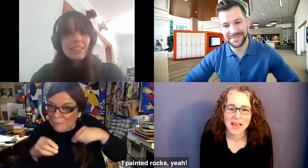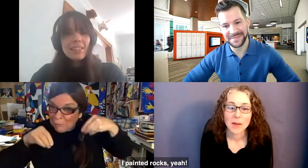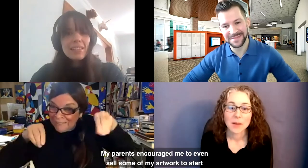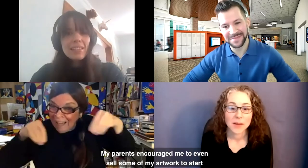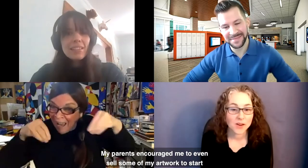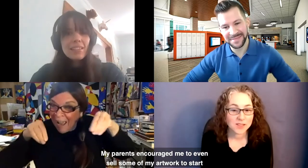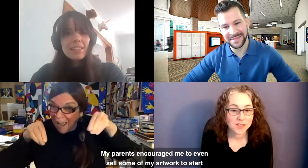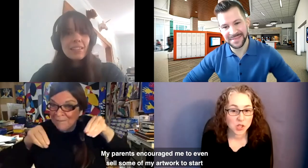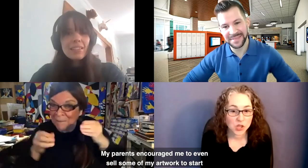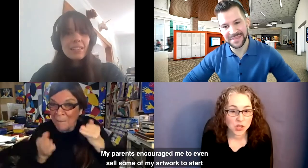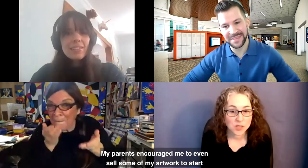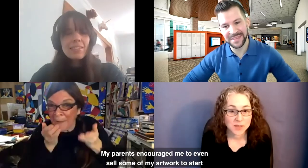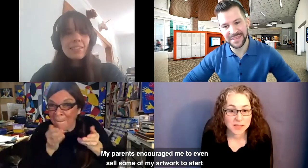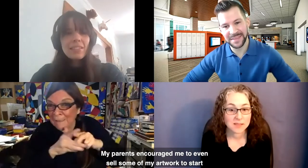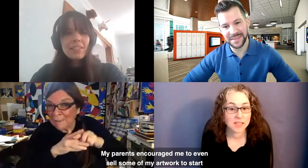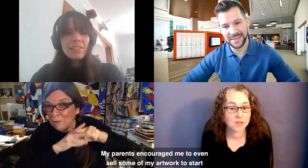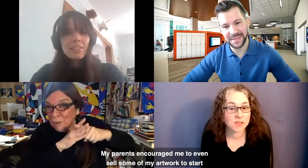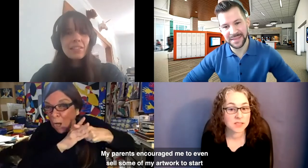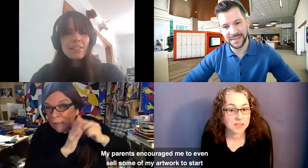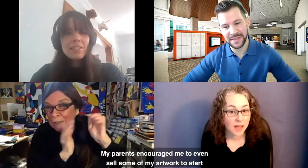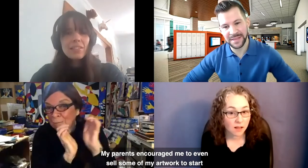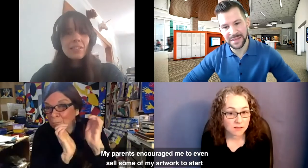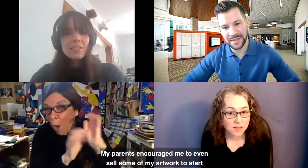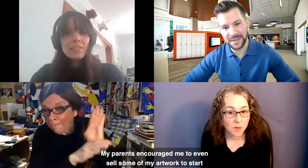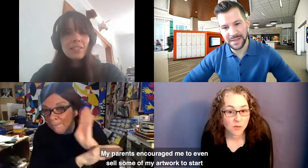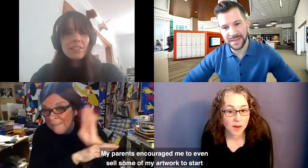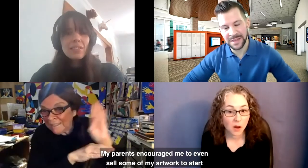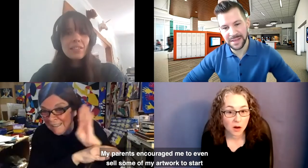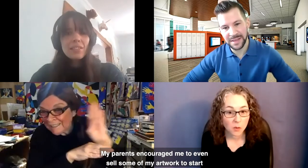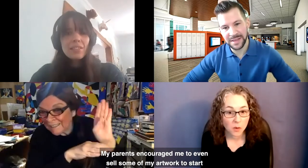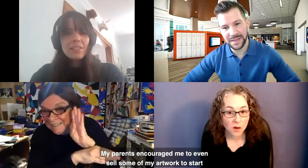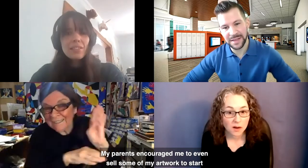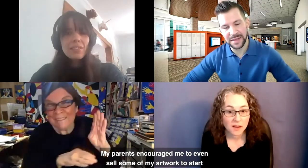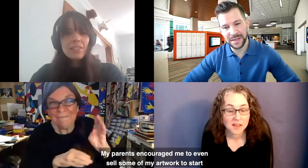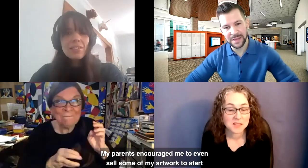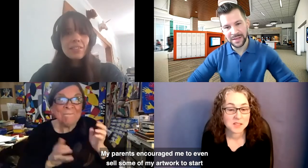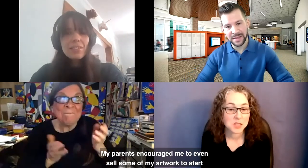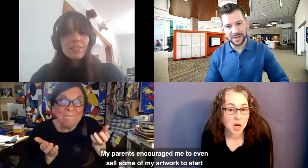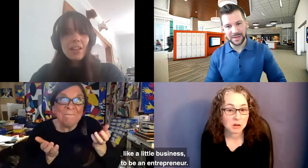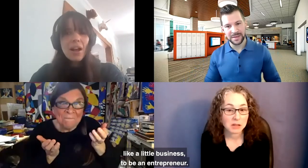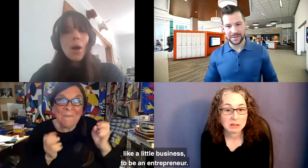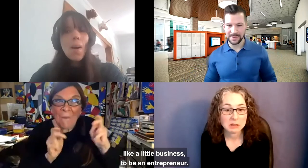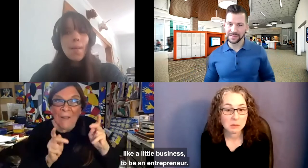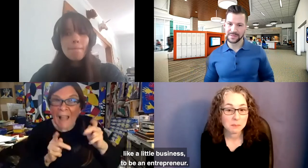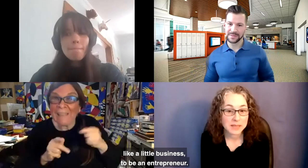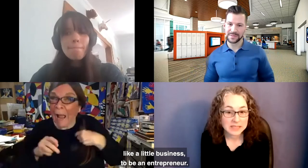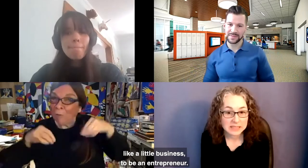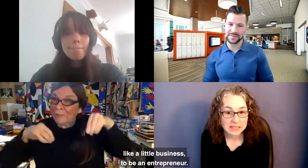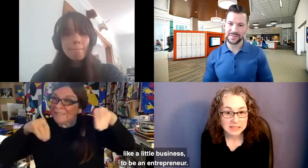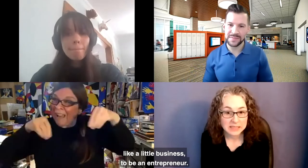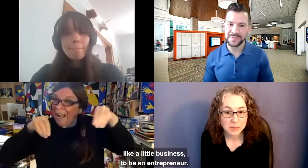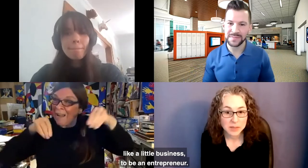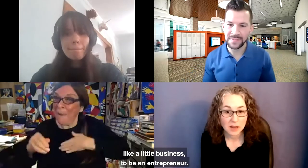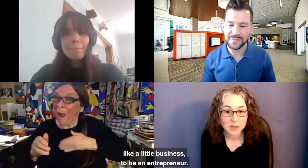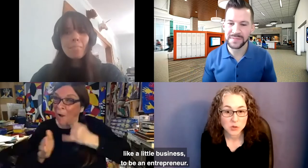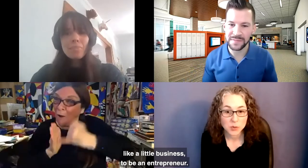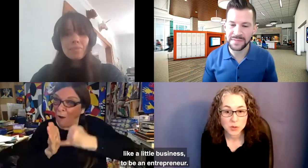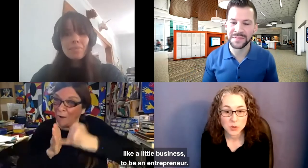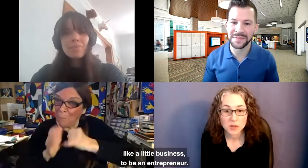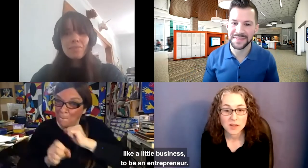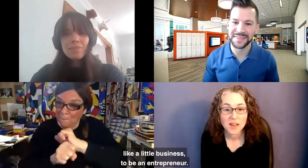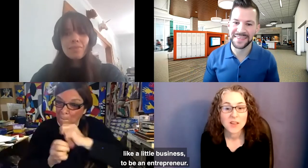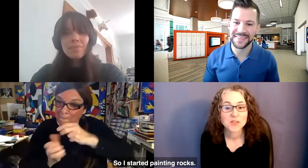My parents encouraged me to even sell some of my artwork to start like a little business to be an